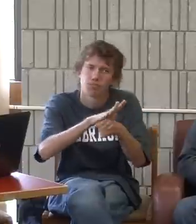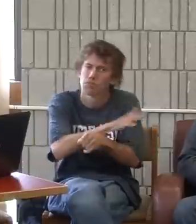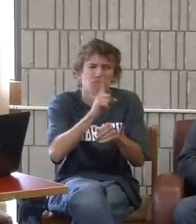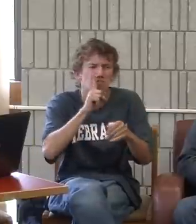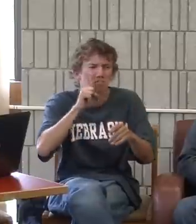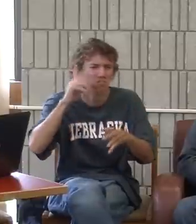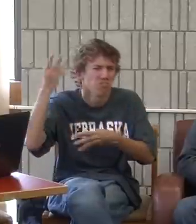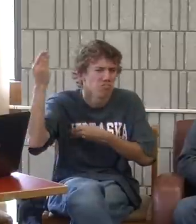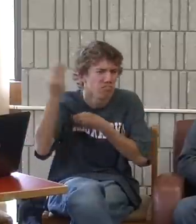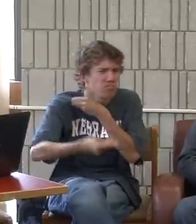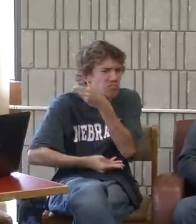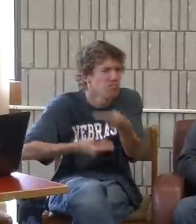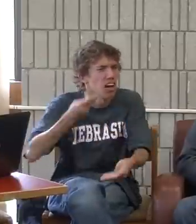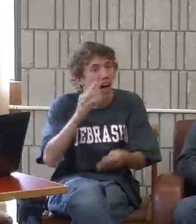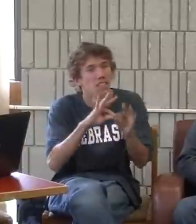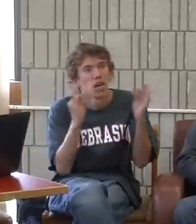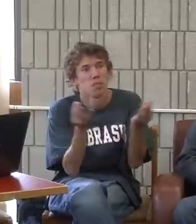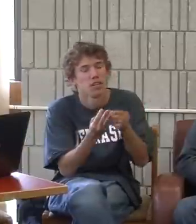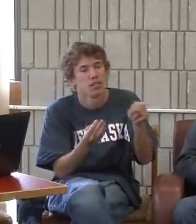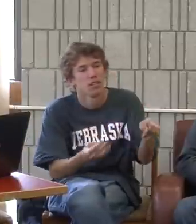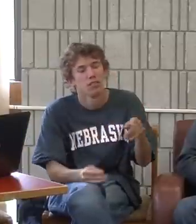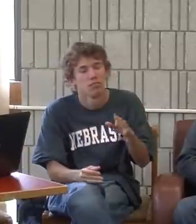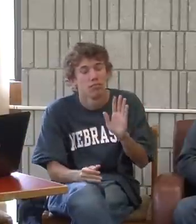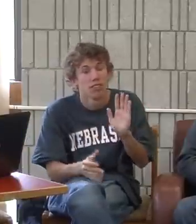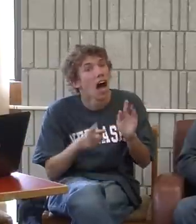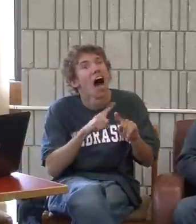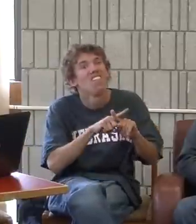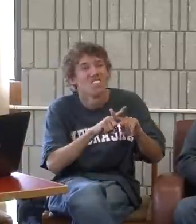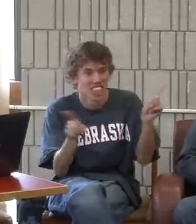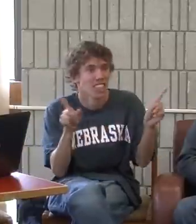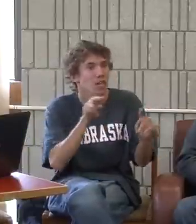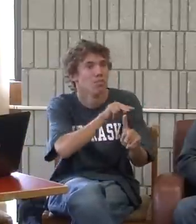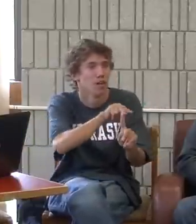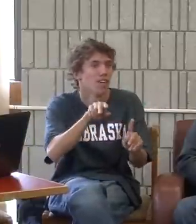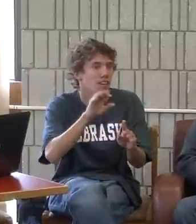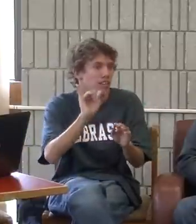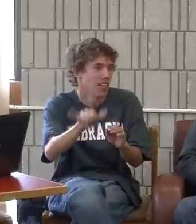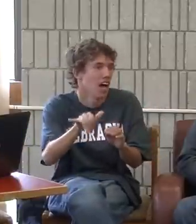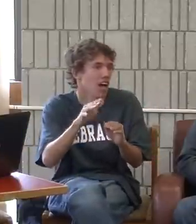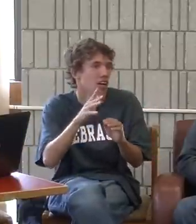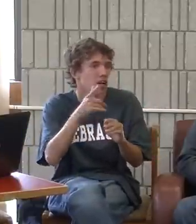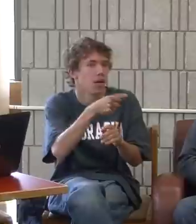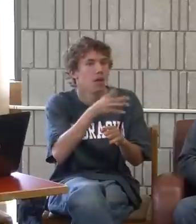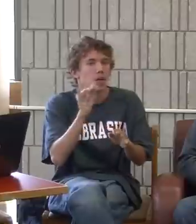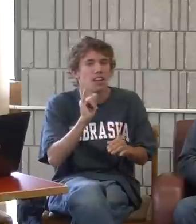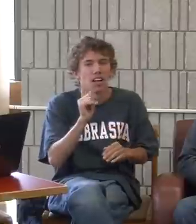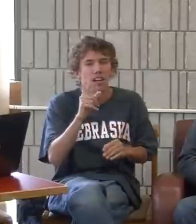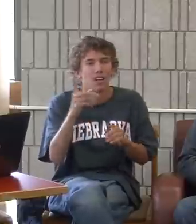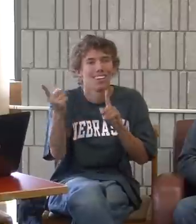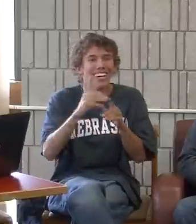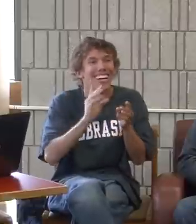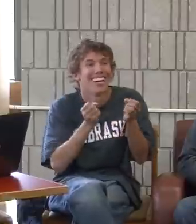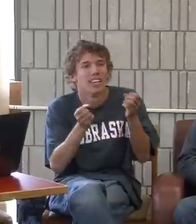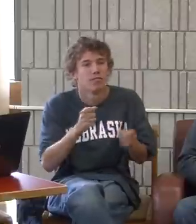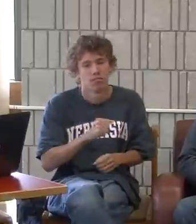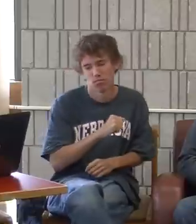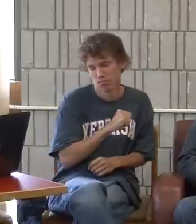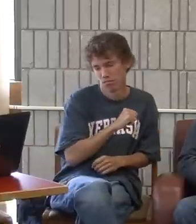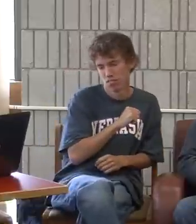friends who are completely deaf, like the generations of deaf people. And, of course, there's a different perspective on that. They feel like,